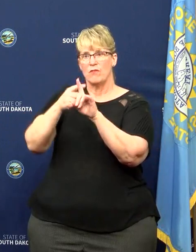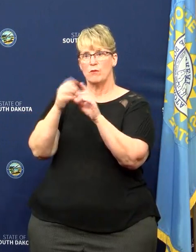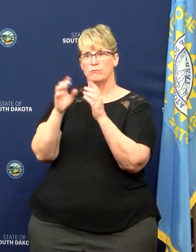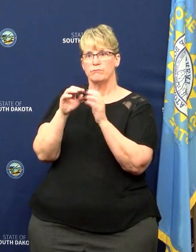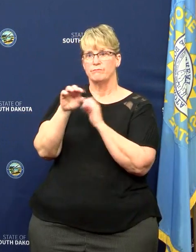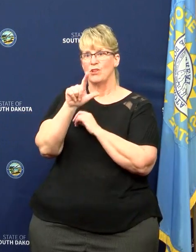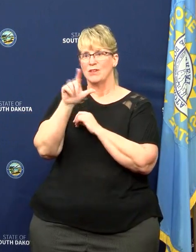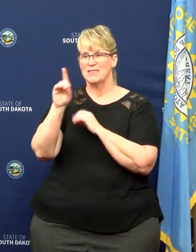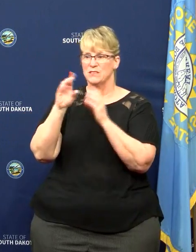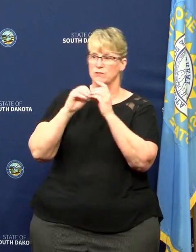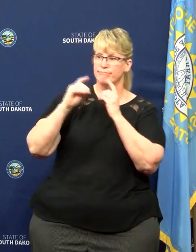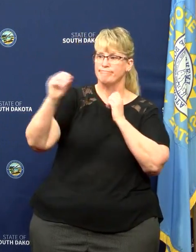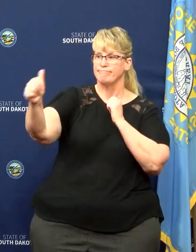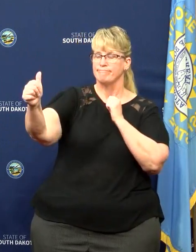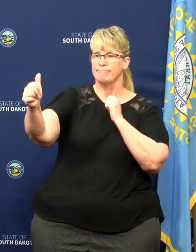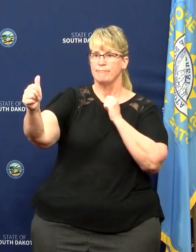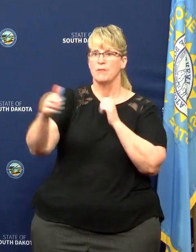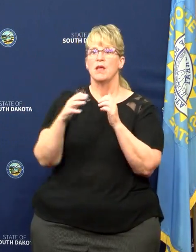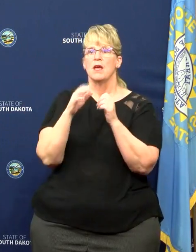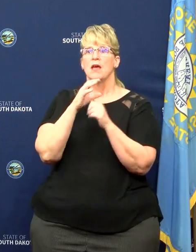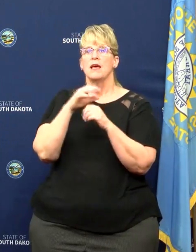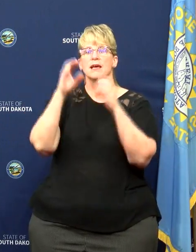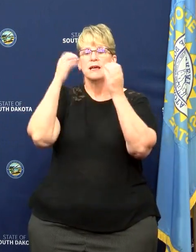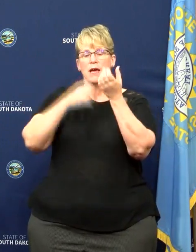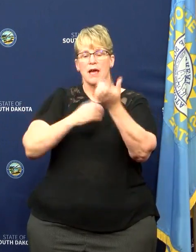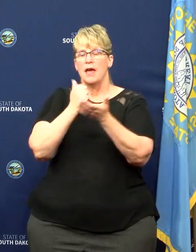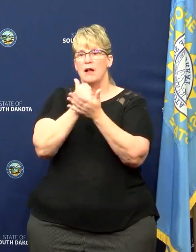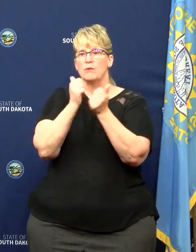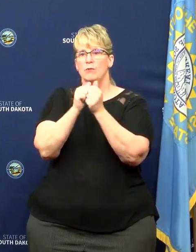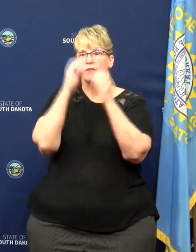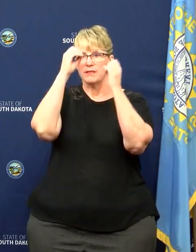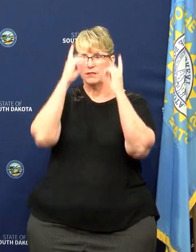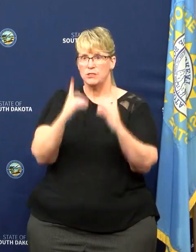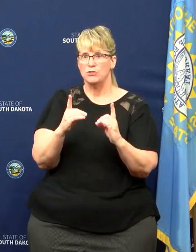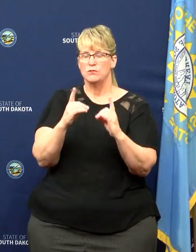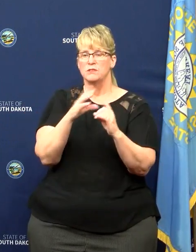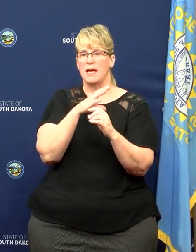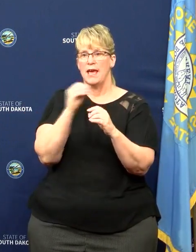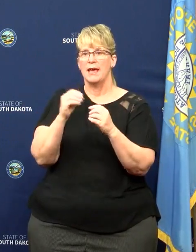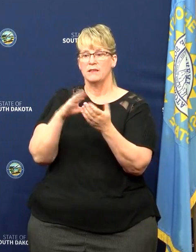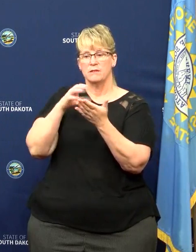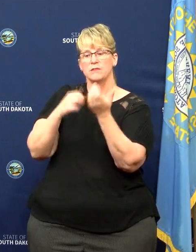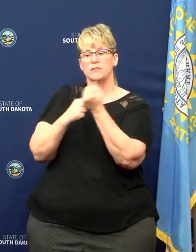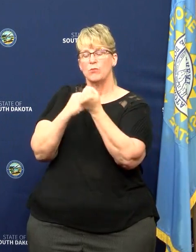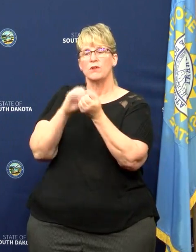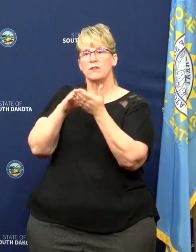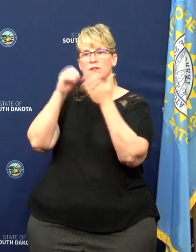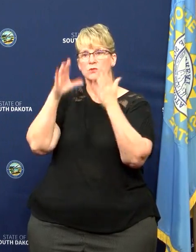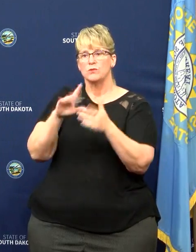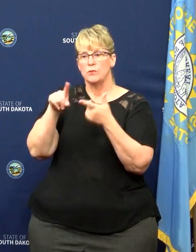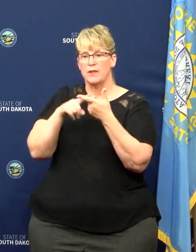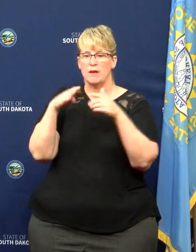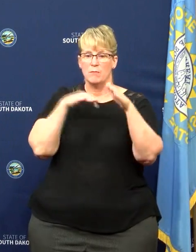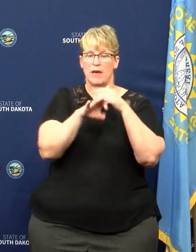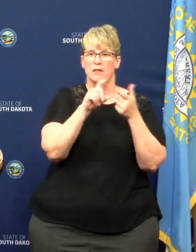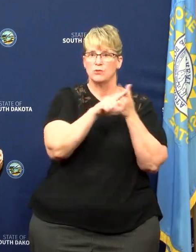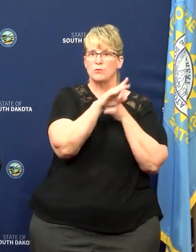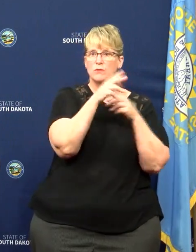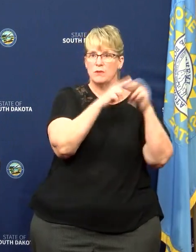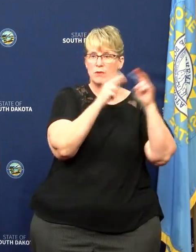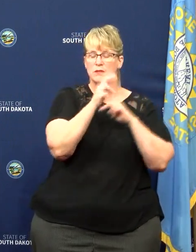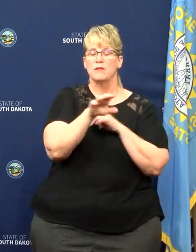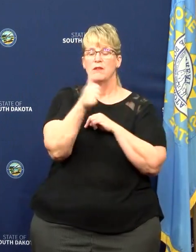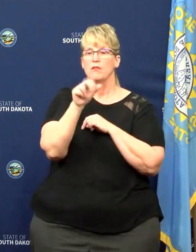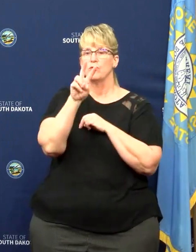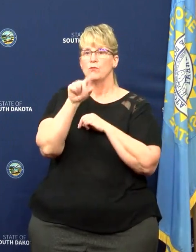teacher professional development, and supporting students as they come back into the building. The other $2.2